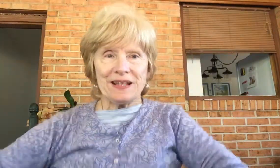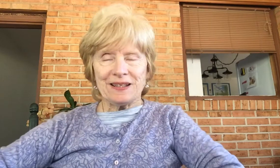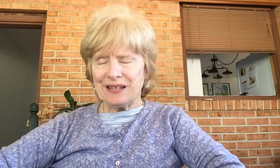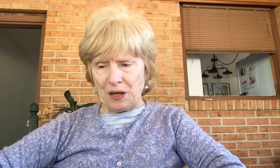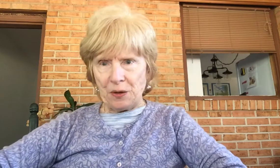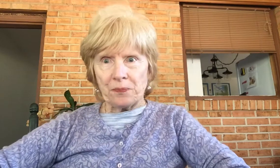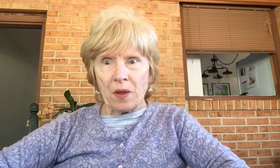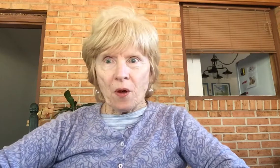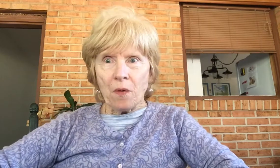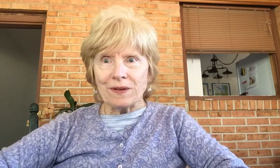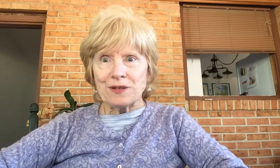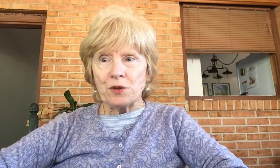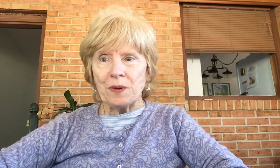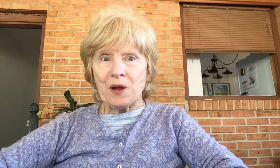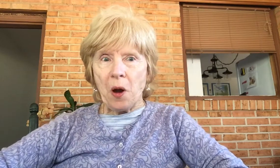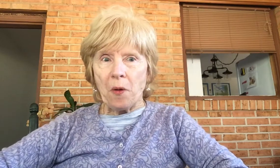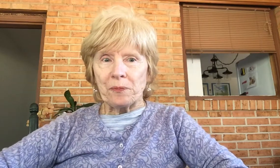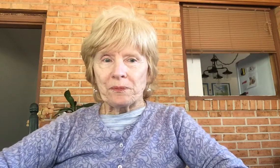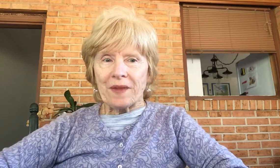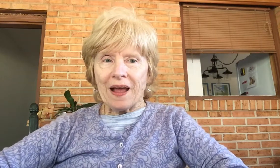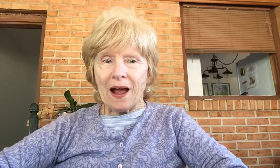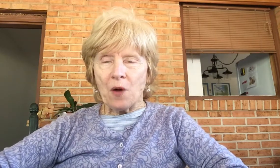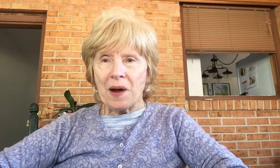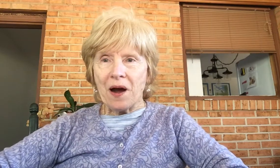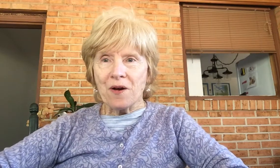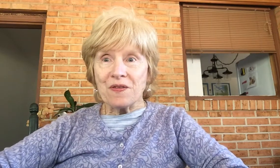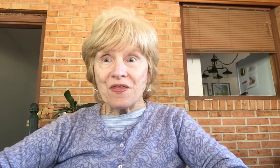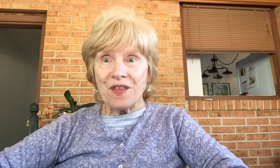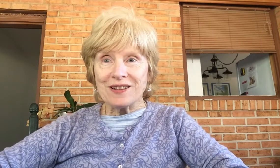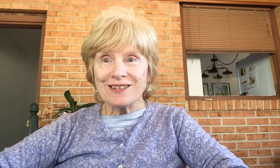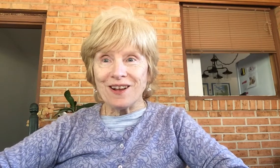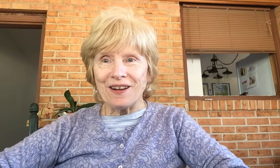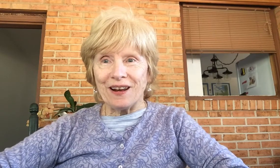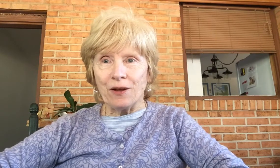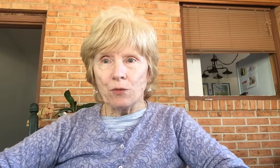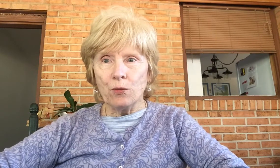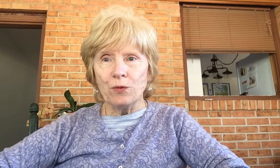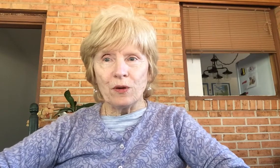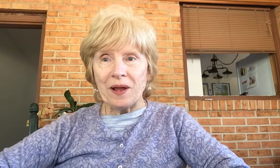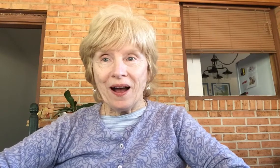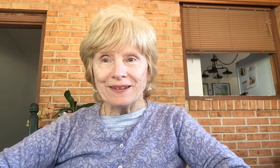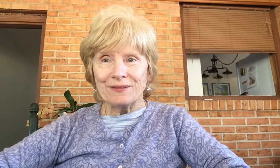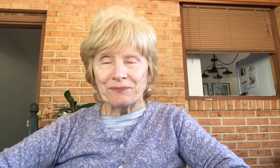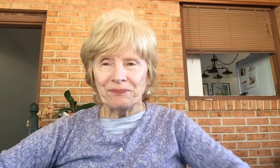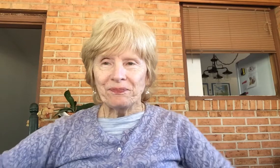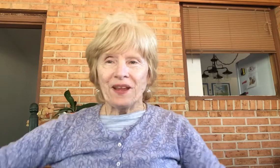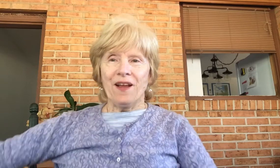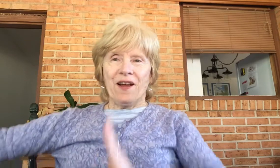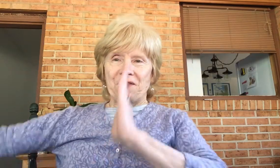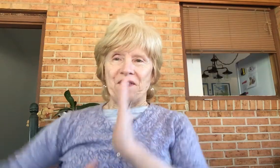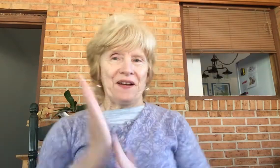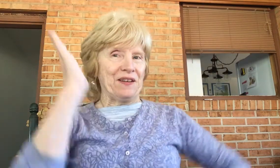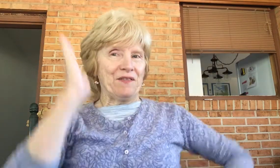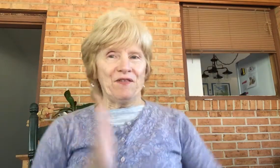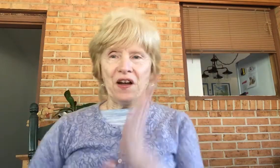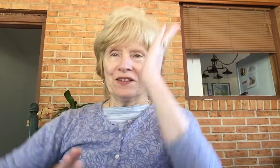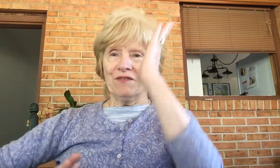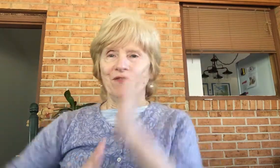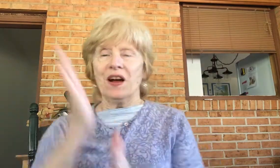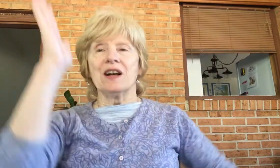Let's see. Where else could we go? How about the sun? Oh, it'll be hot. Fun, fun, fun,